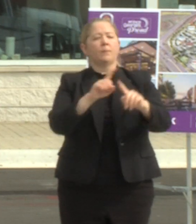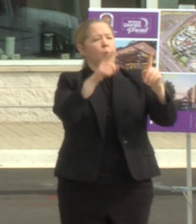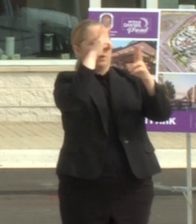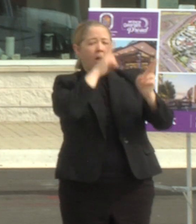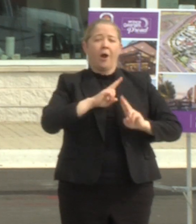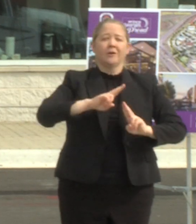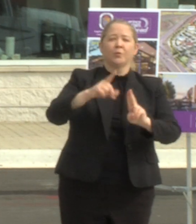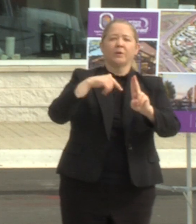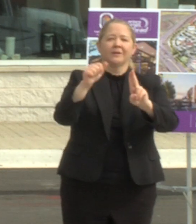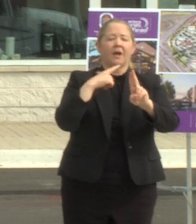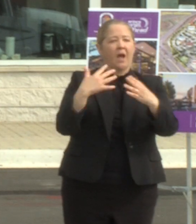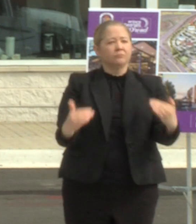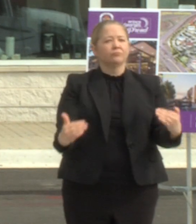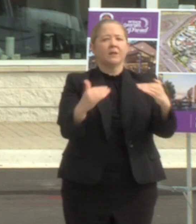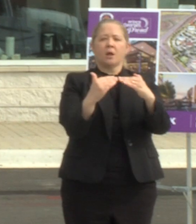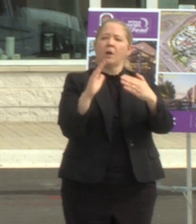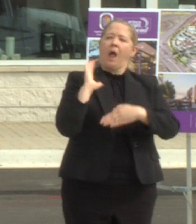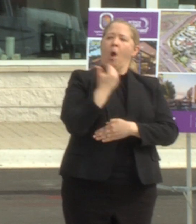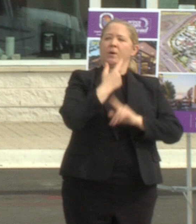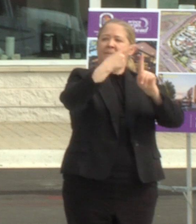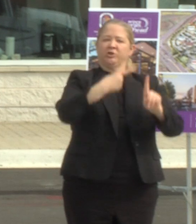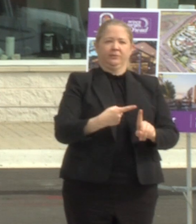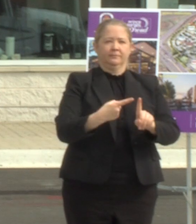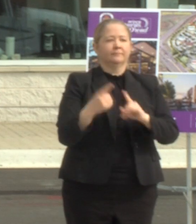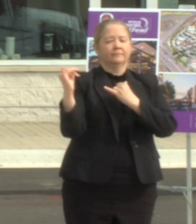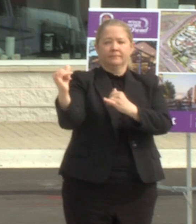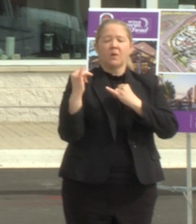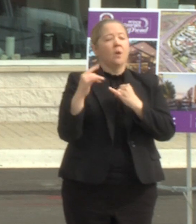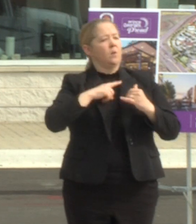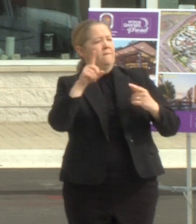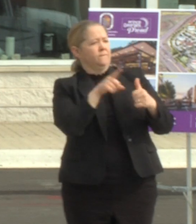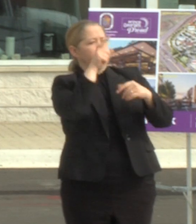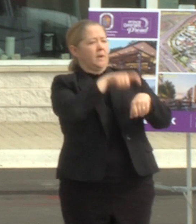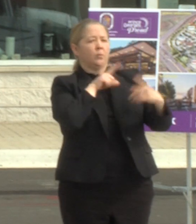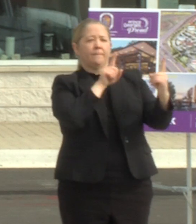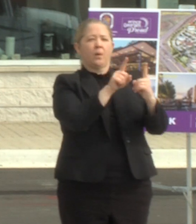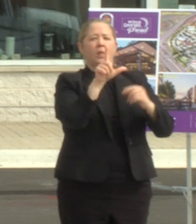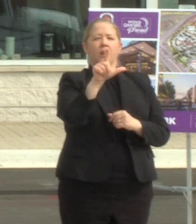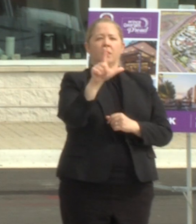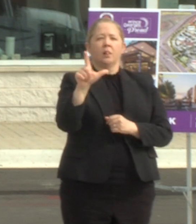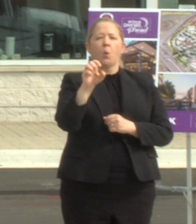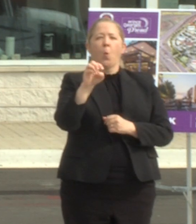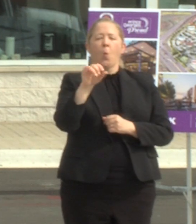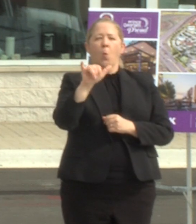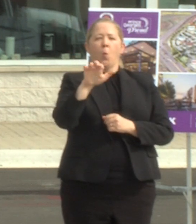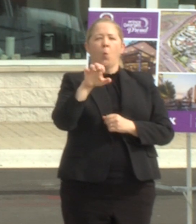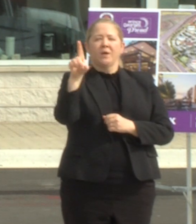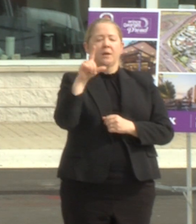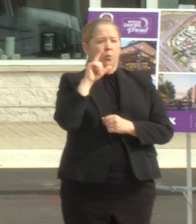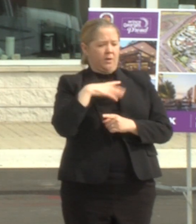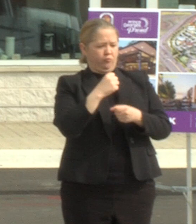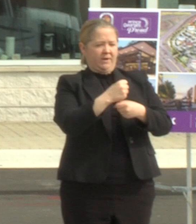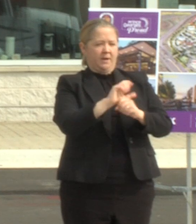we can be aligned within our mission when we first met with lloyd and understood his vision for the epiphany project which would create uh workforce